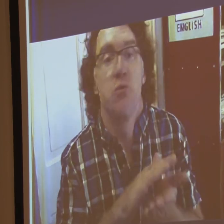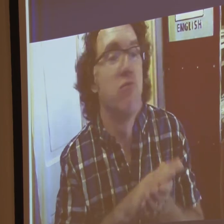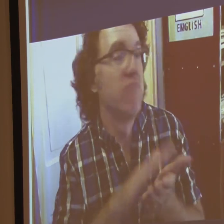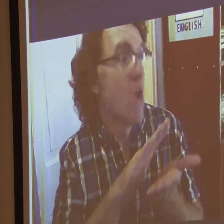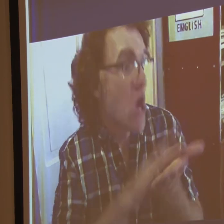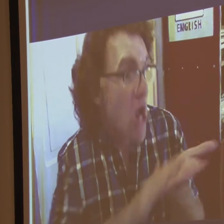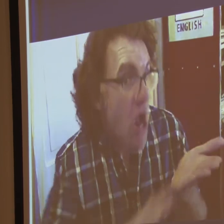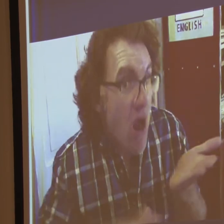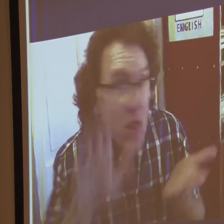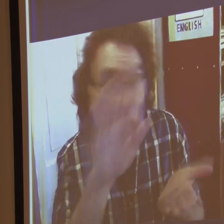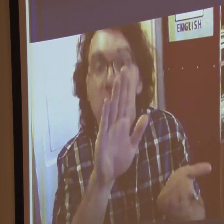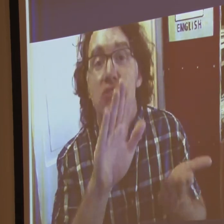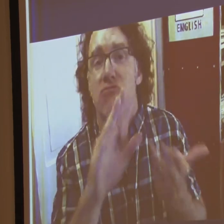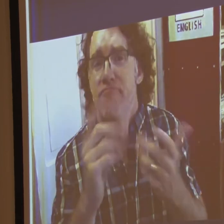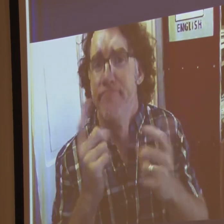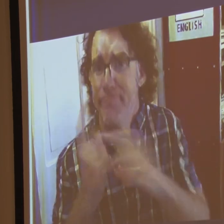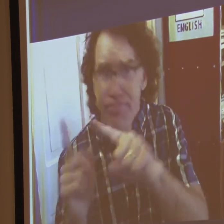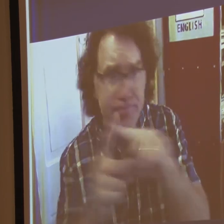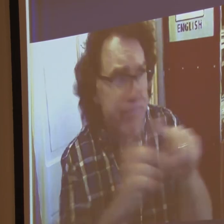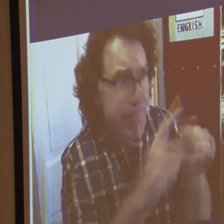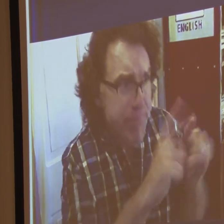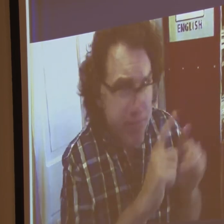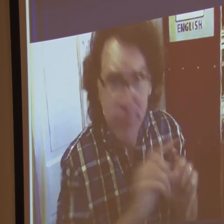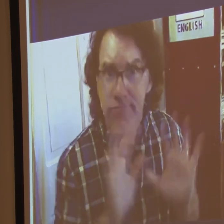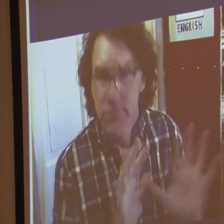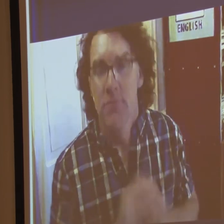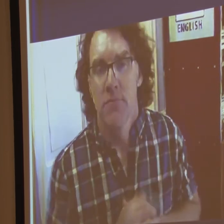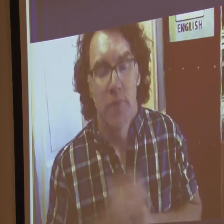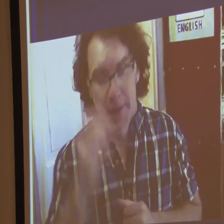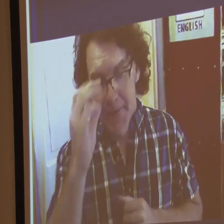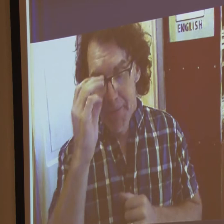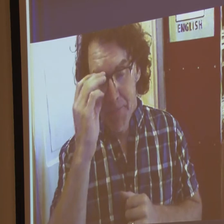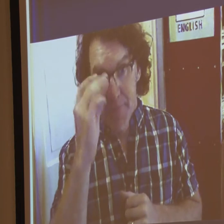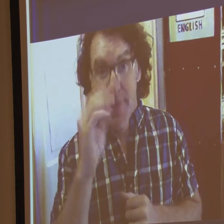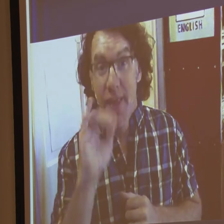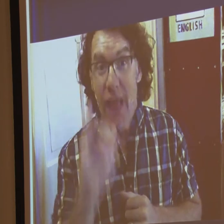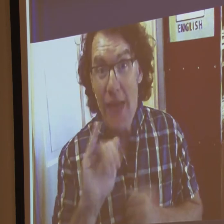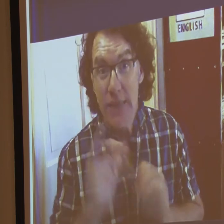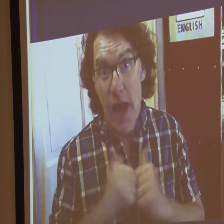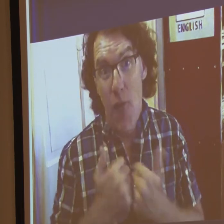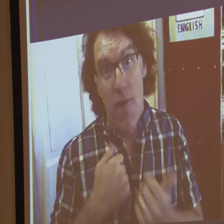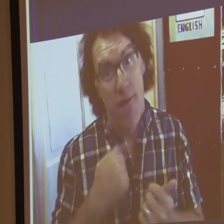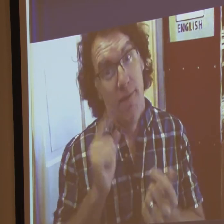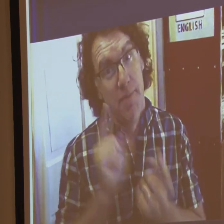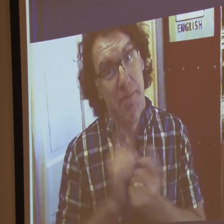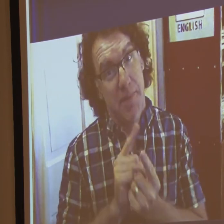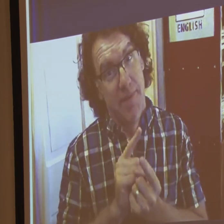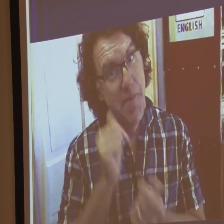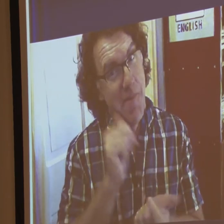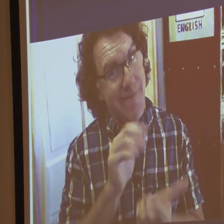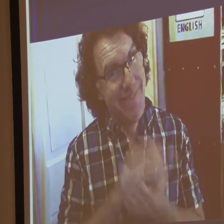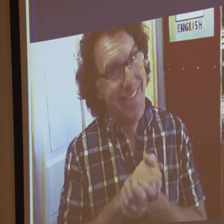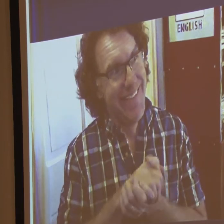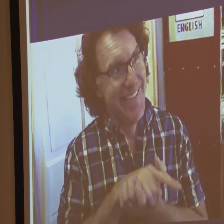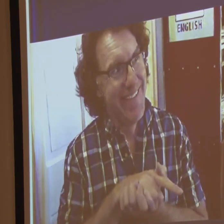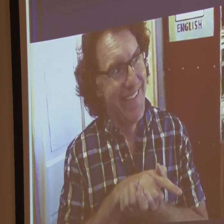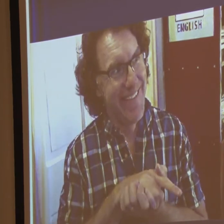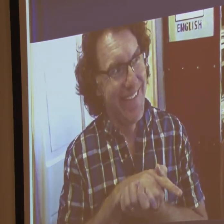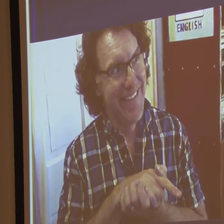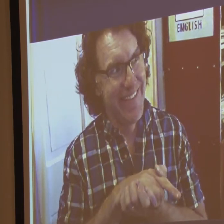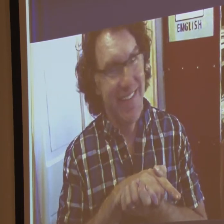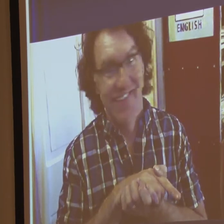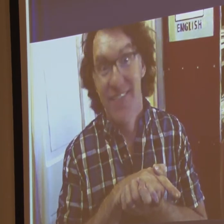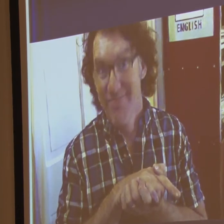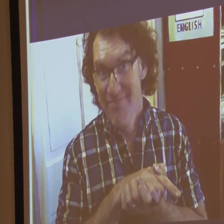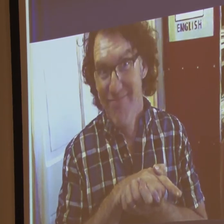And we traveled all over the United States putting on shows and educating people about deaf culture. And